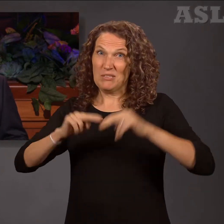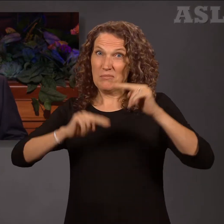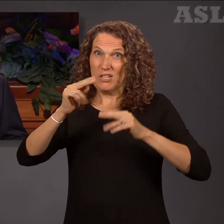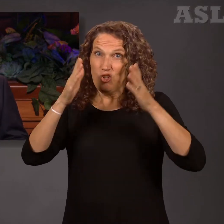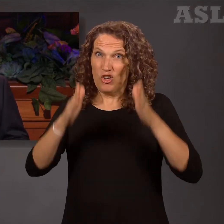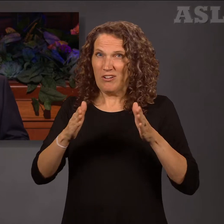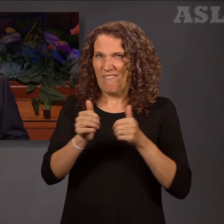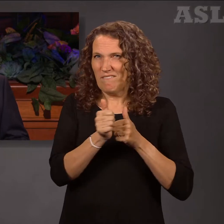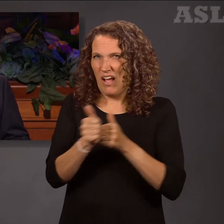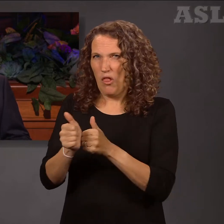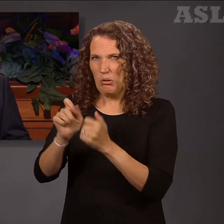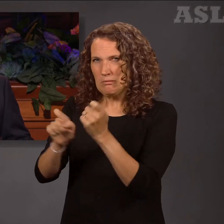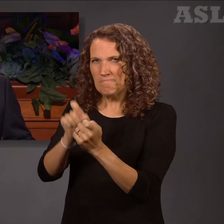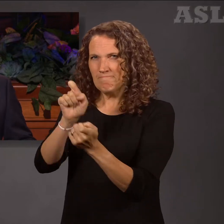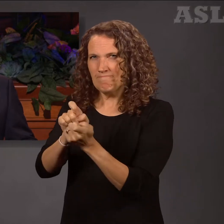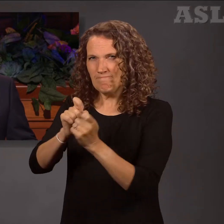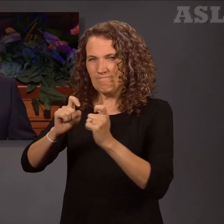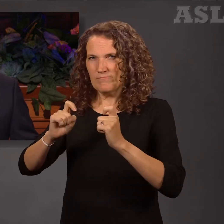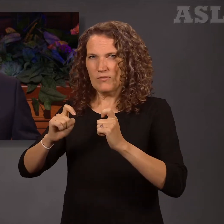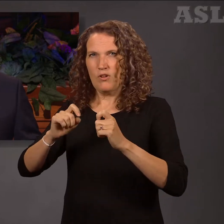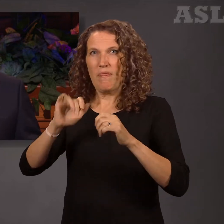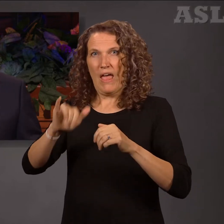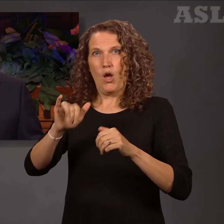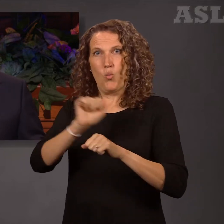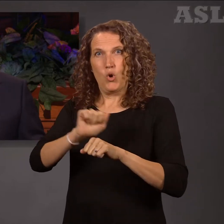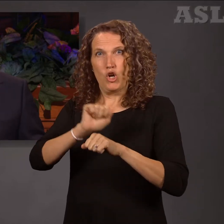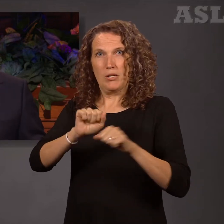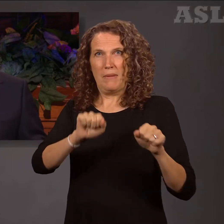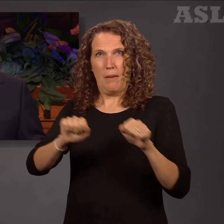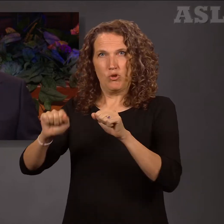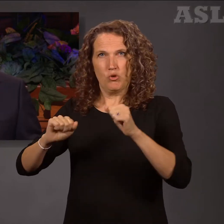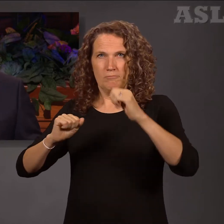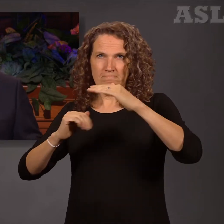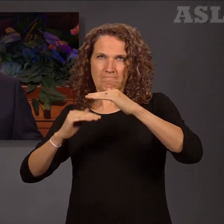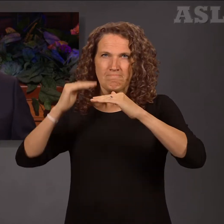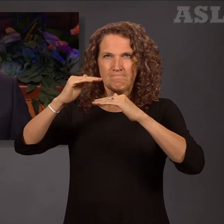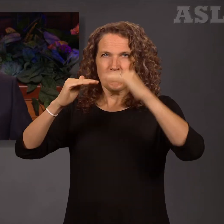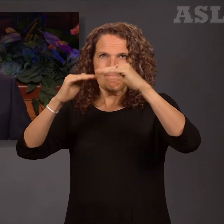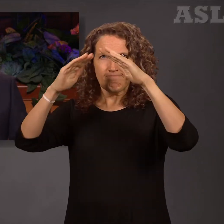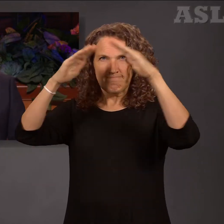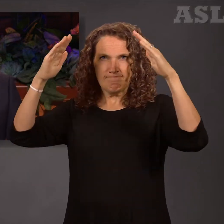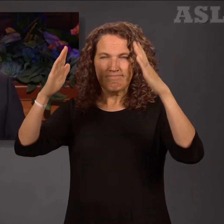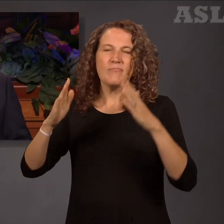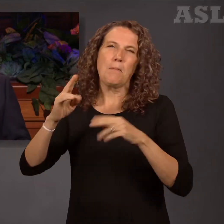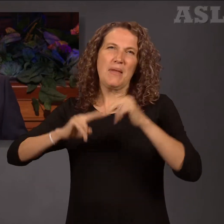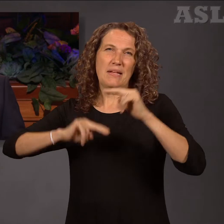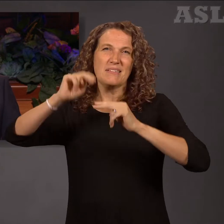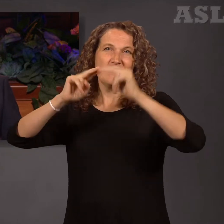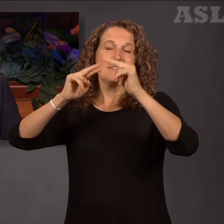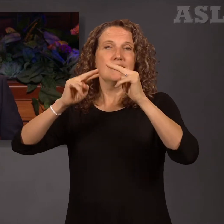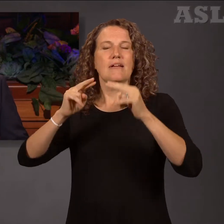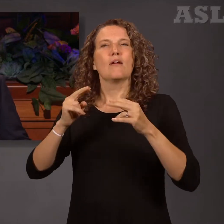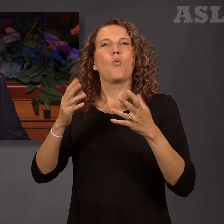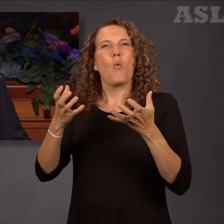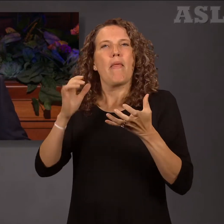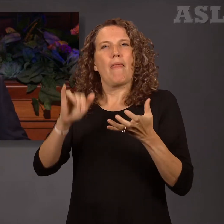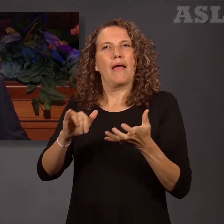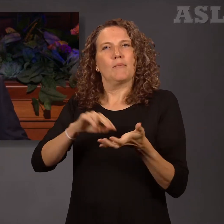the builder in order for the work to materialize and thus fulfill the purpose for which it was designed and is being